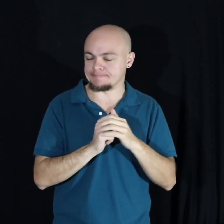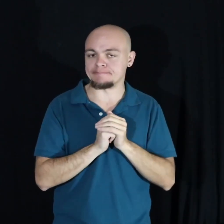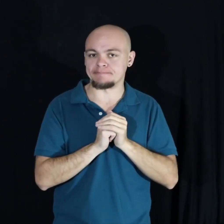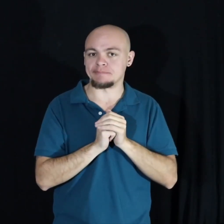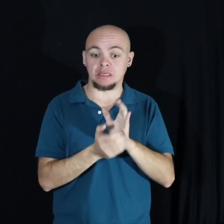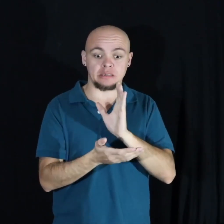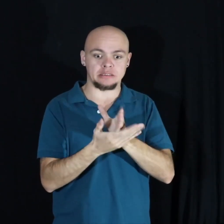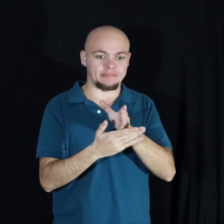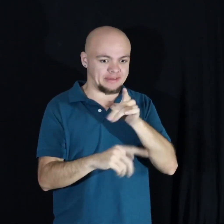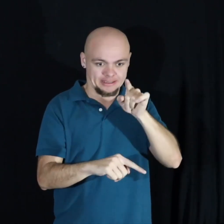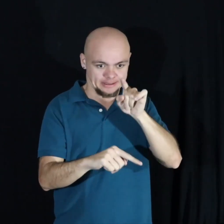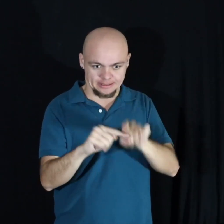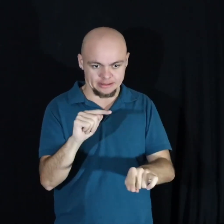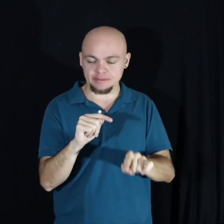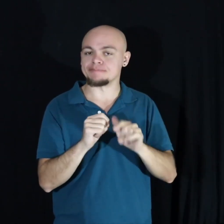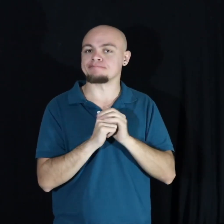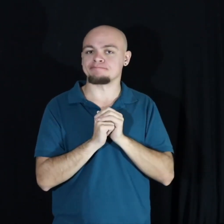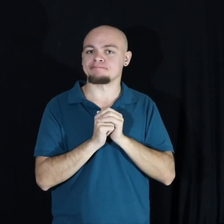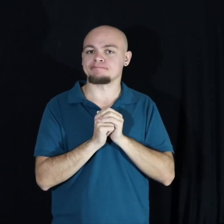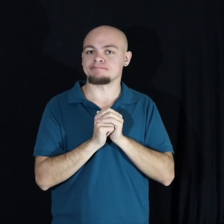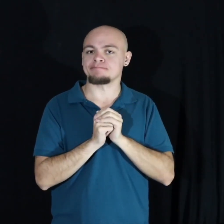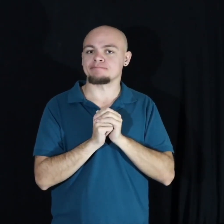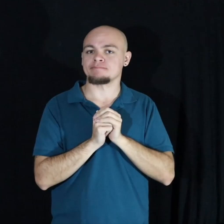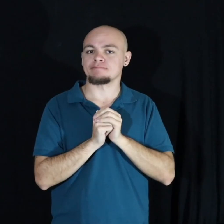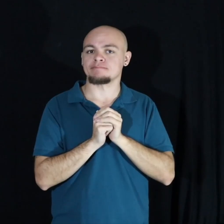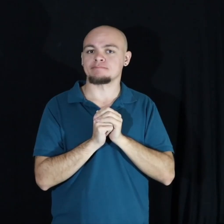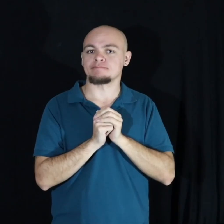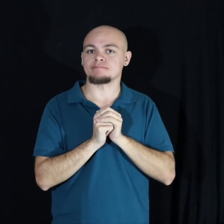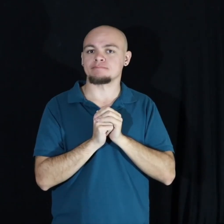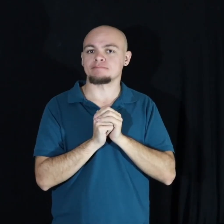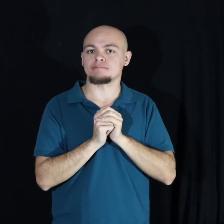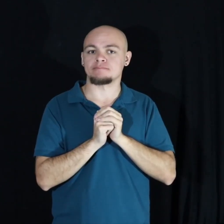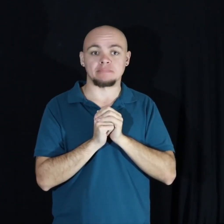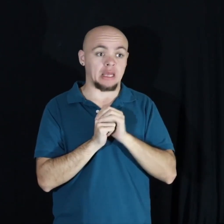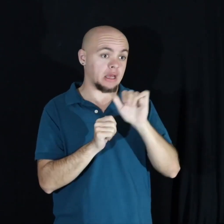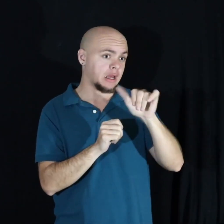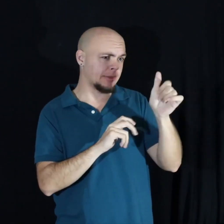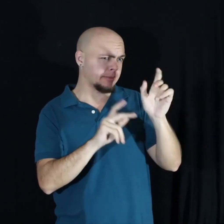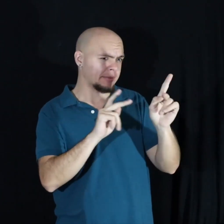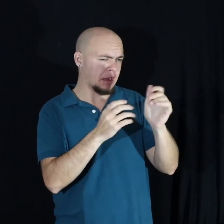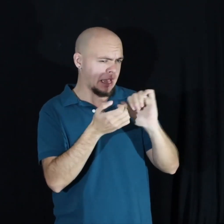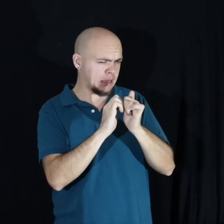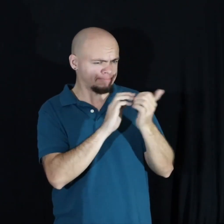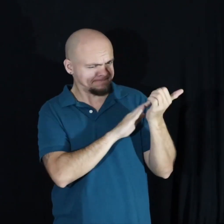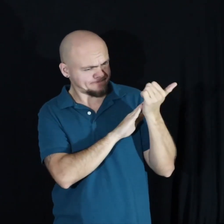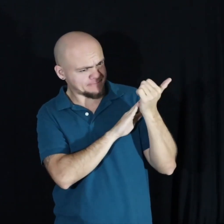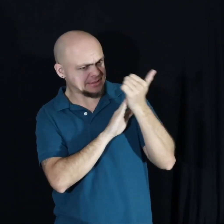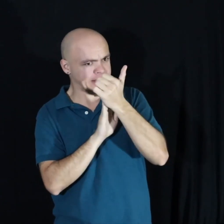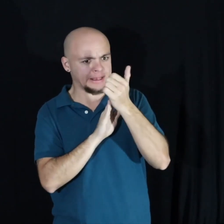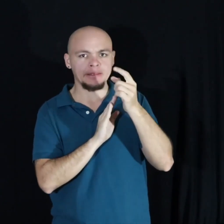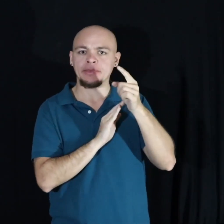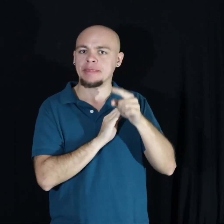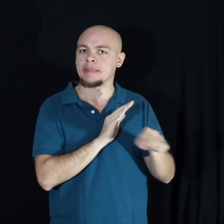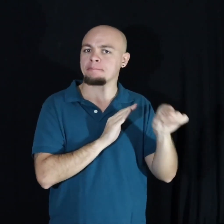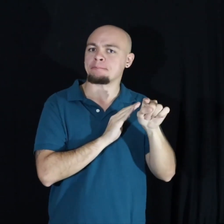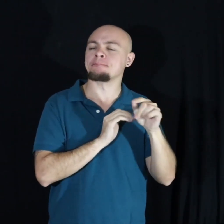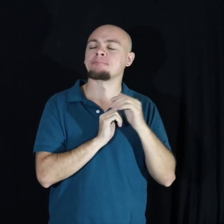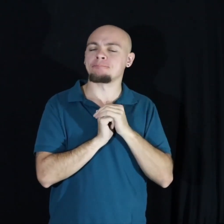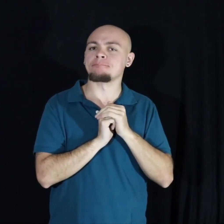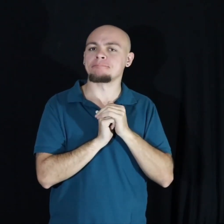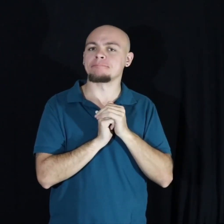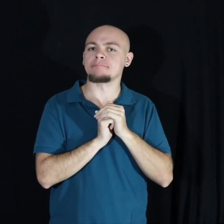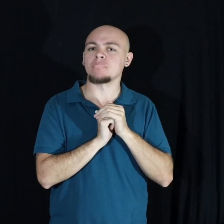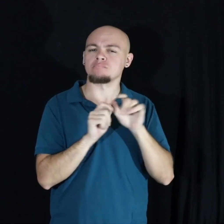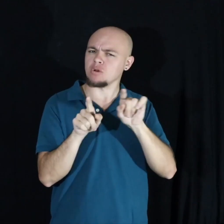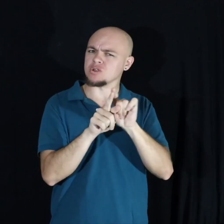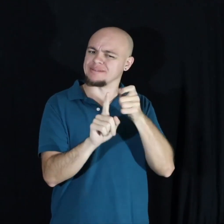stop. Why I have to lead the way for others. It's also an idea. This